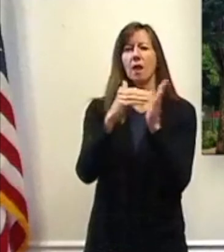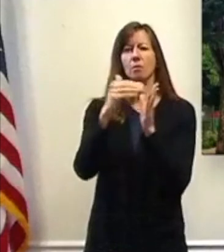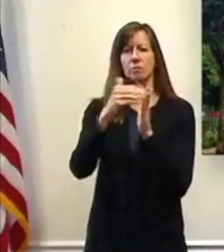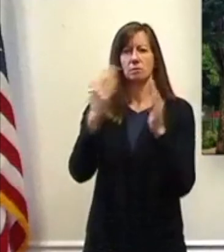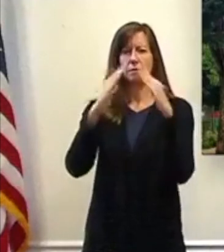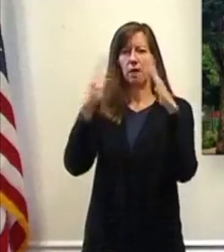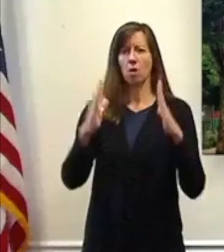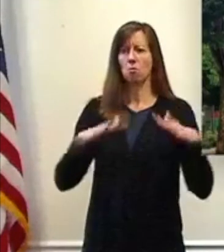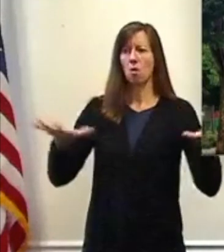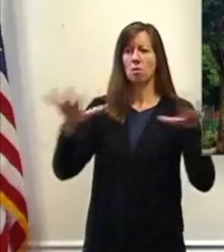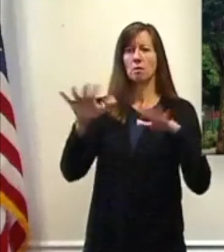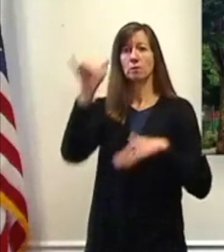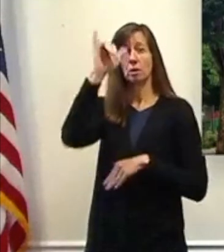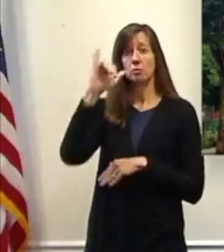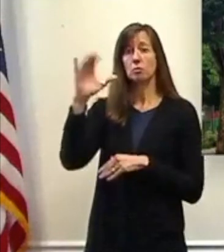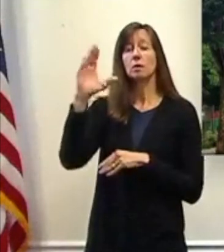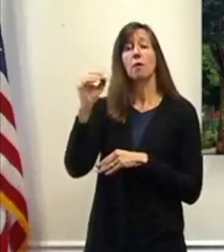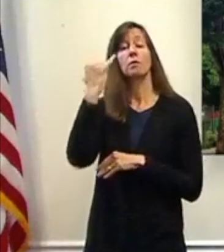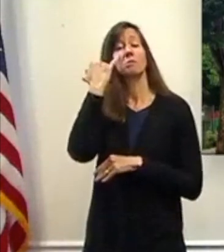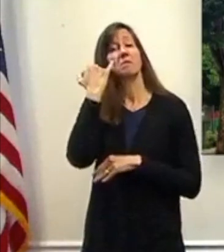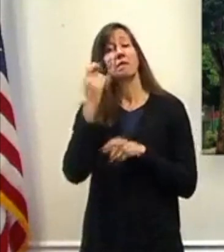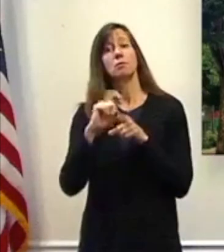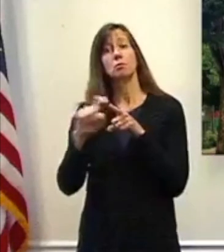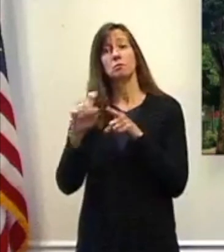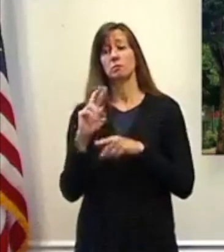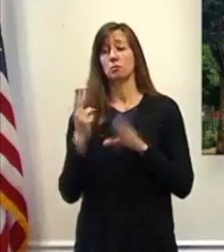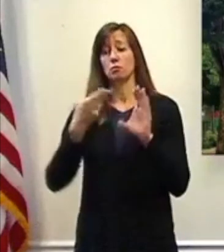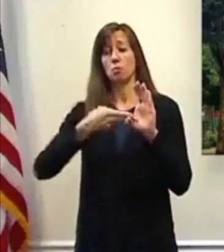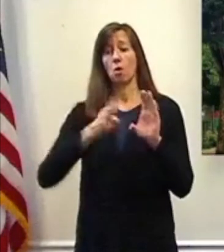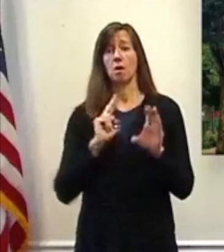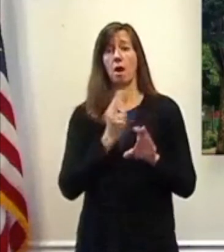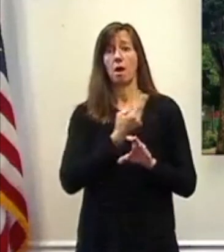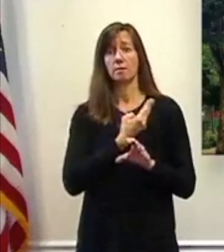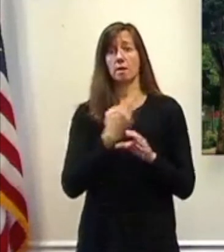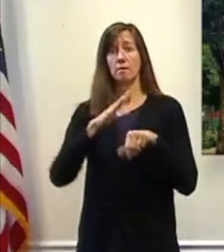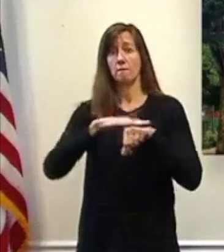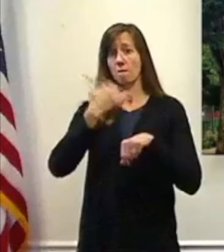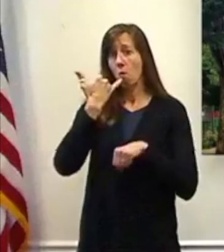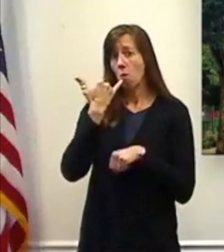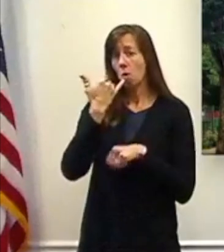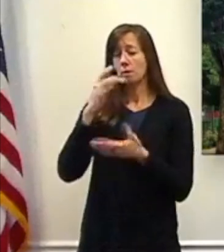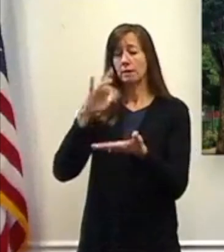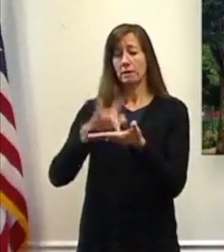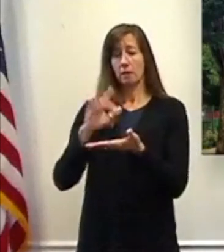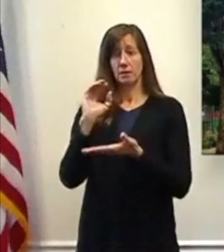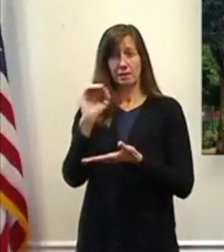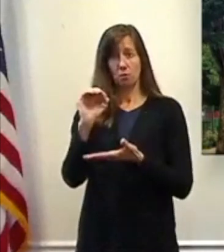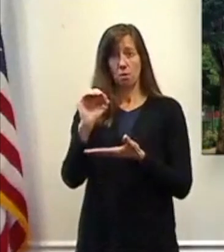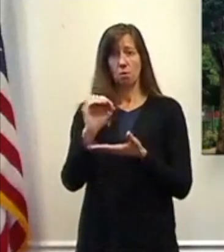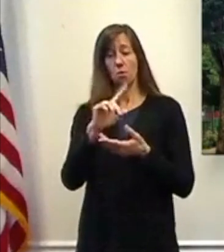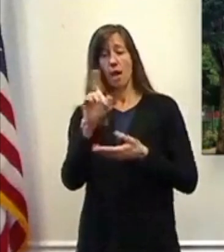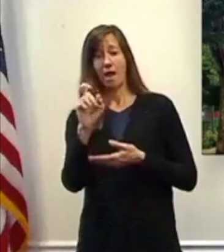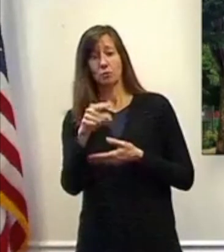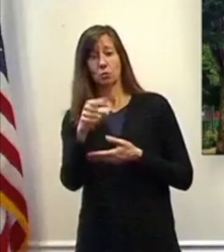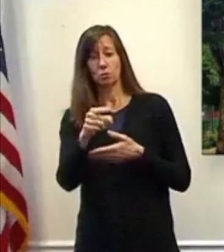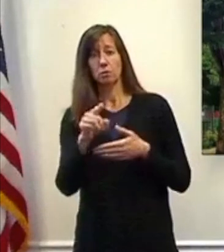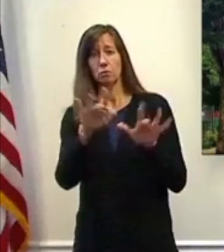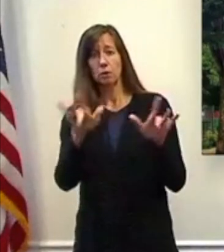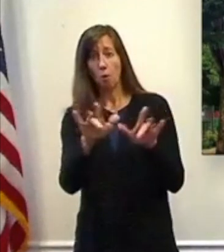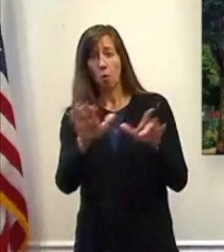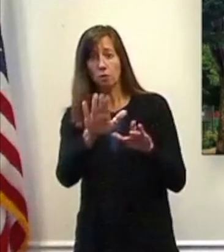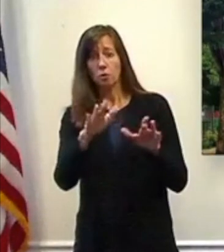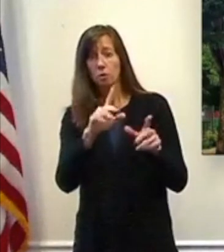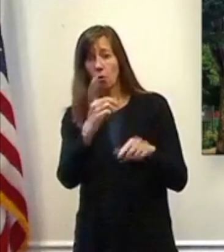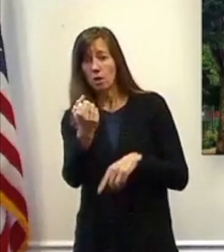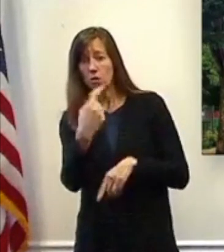And if you join us this evening and you're on the telephone, please dial zero. You'll be asked to record a question and then you'll be